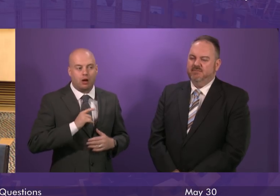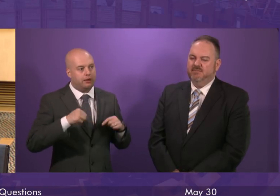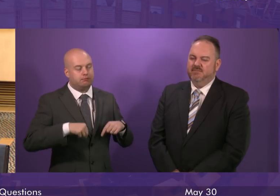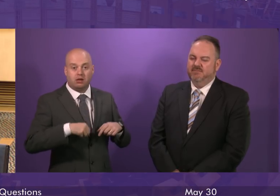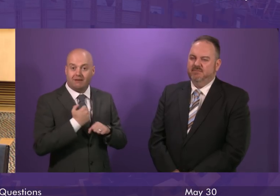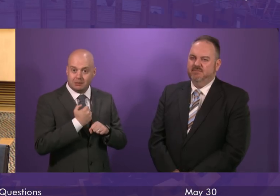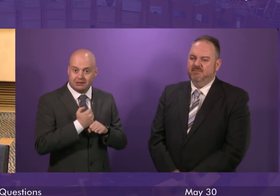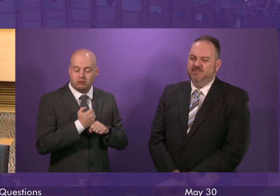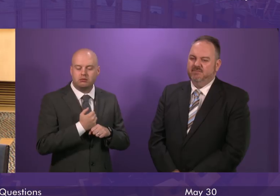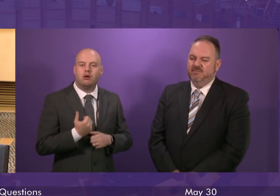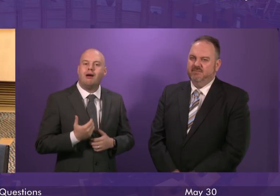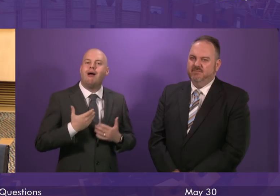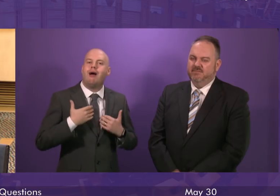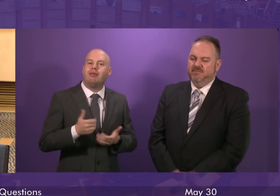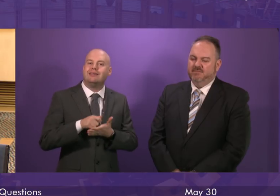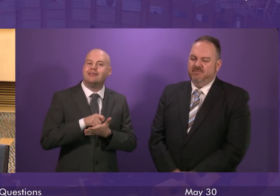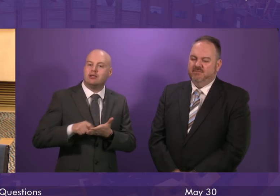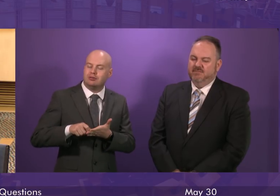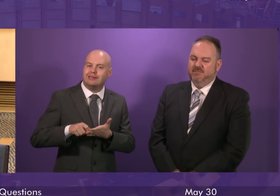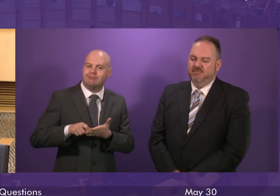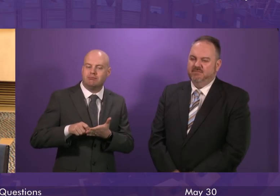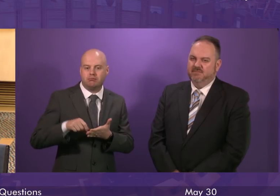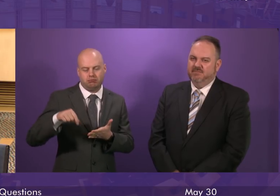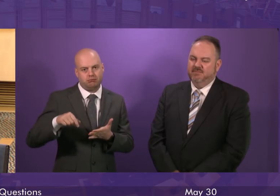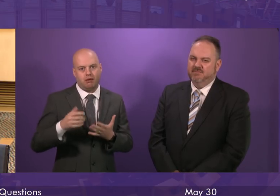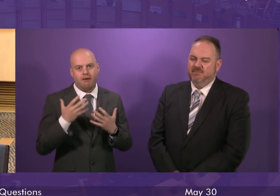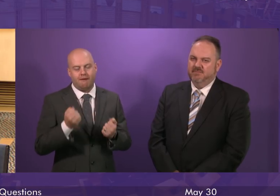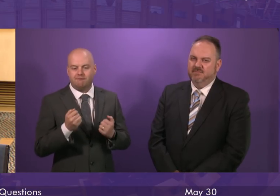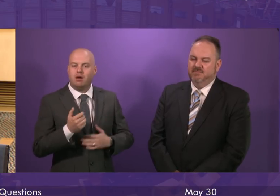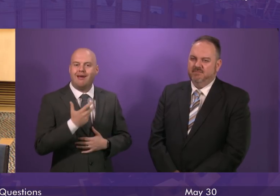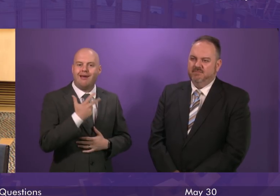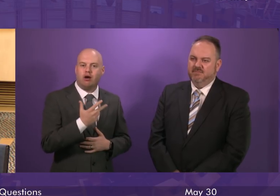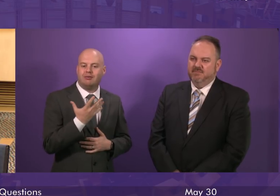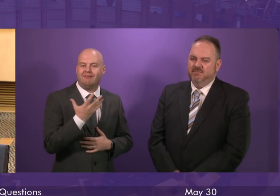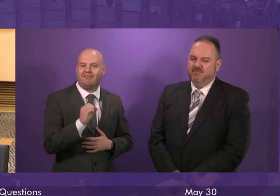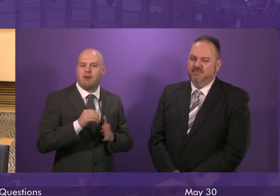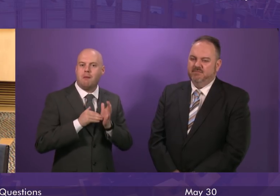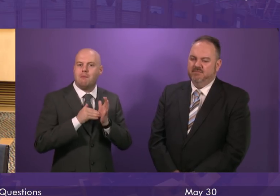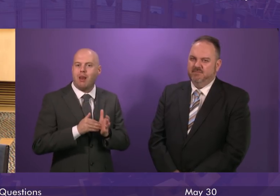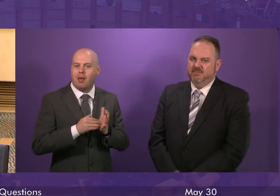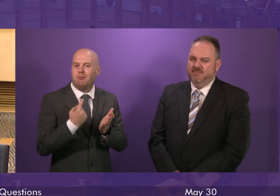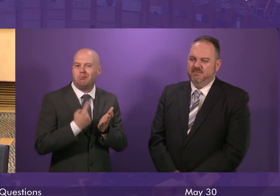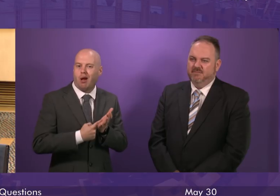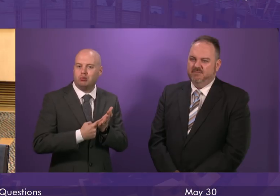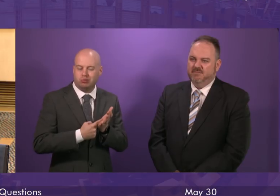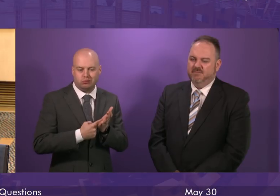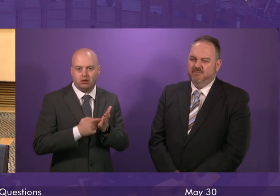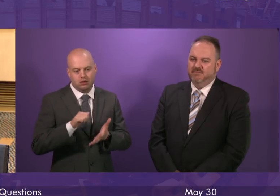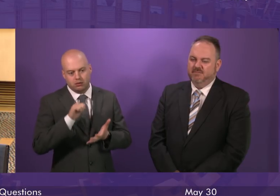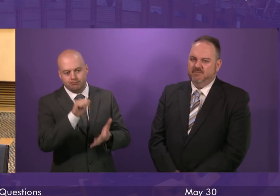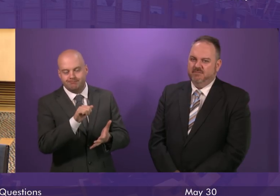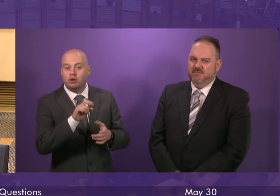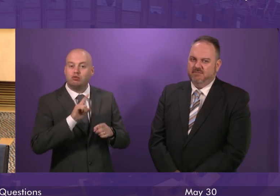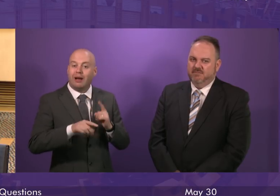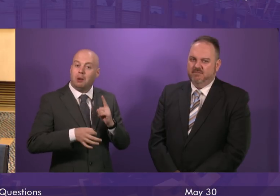uniquely amongst the governments in the UK, is implementing an £850 million waiting time improvement